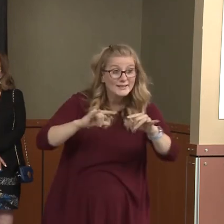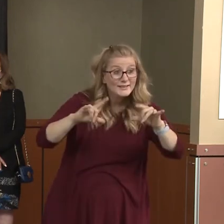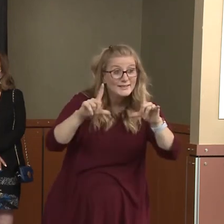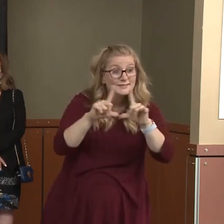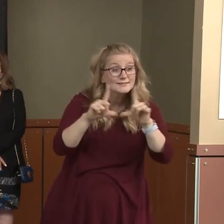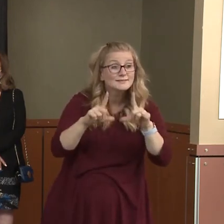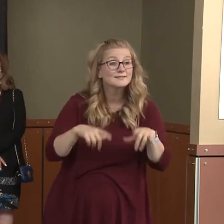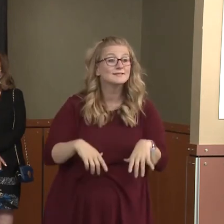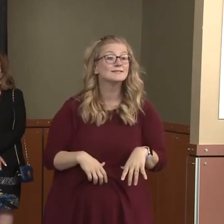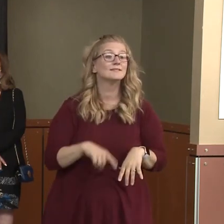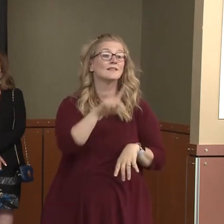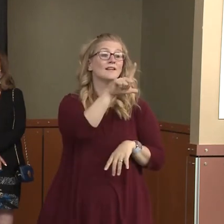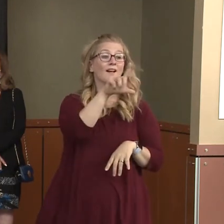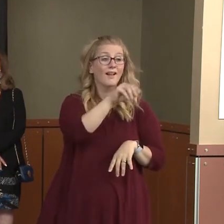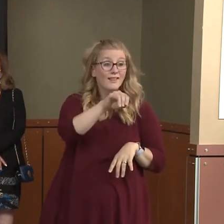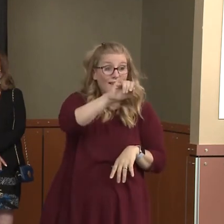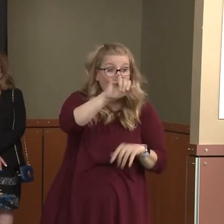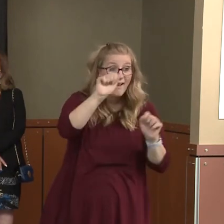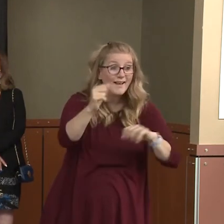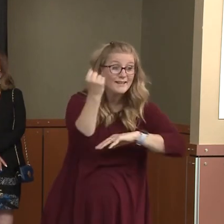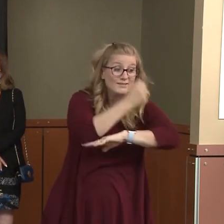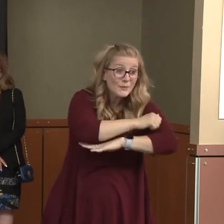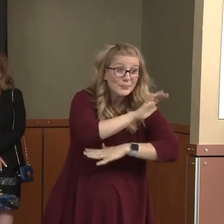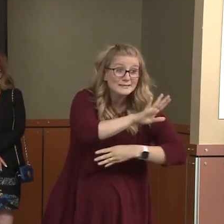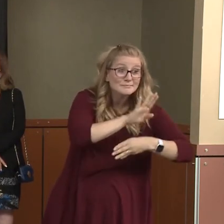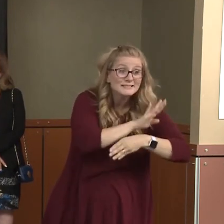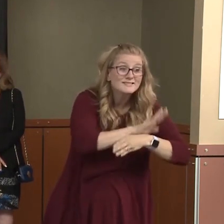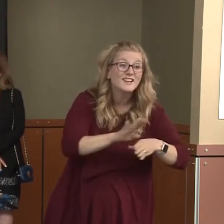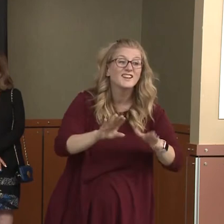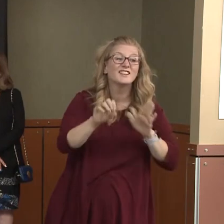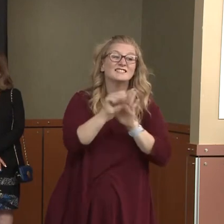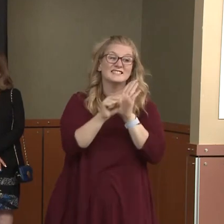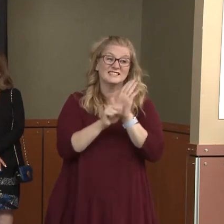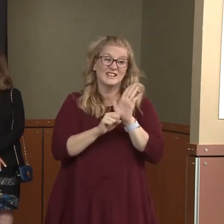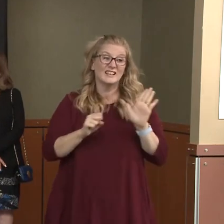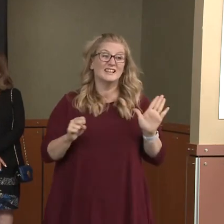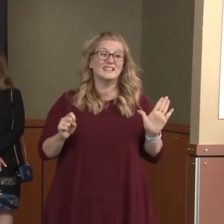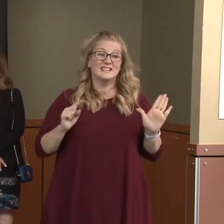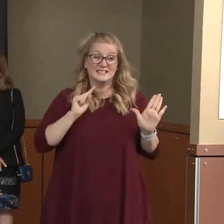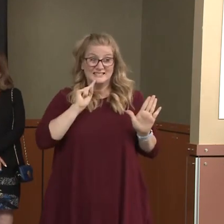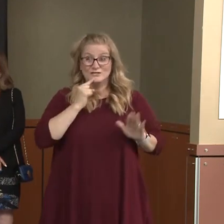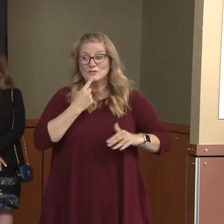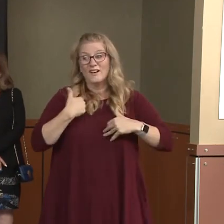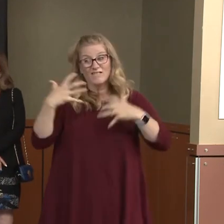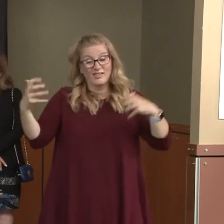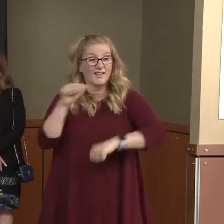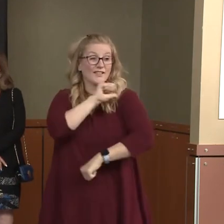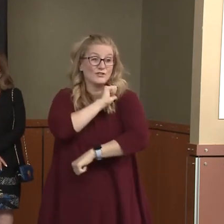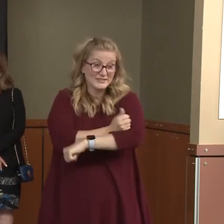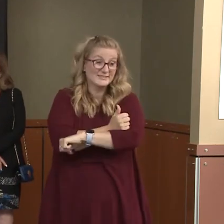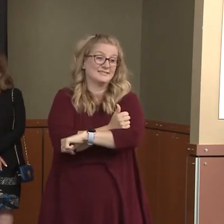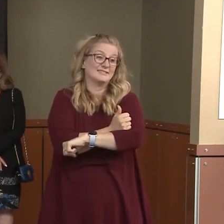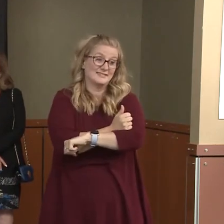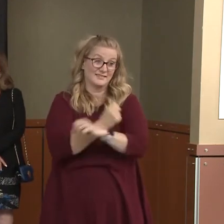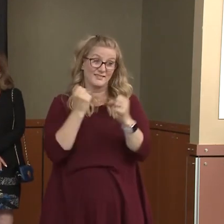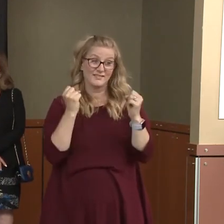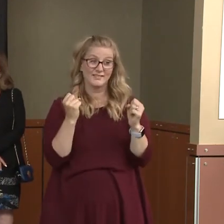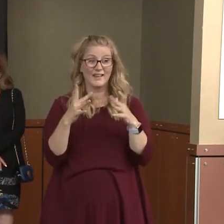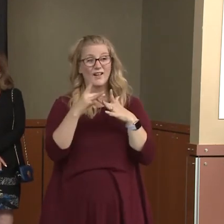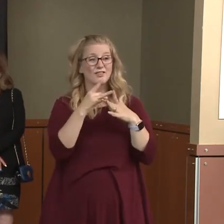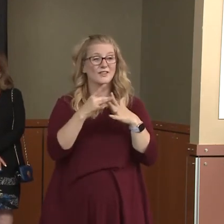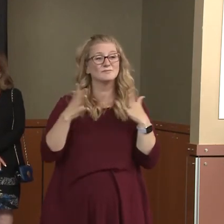The state has a tremendous control and authority in our community because there's a lot of respected community leaders that just think we should open up.